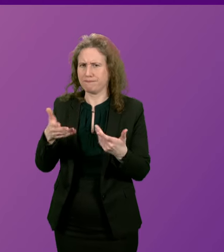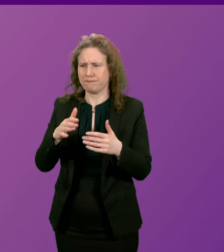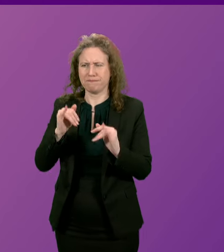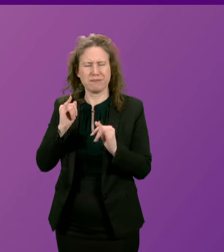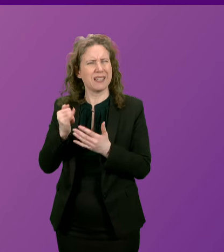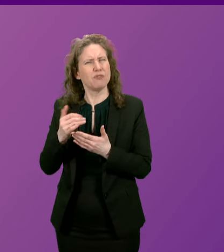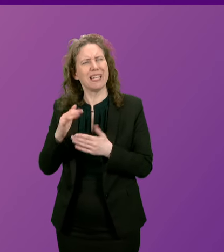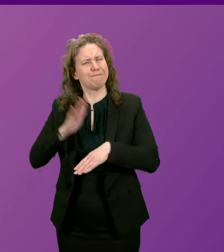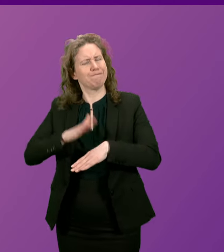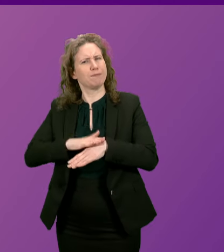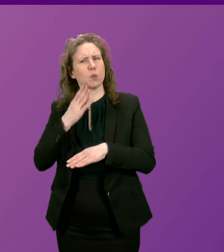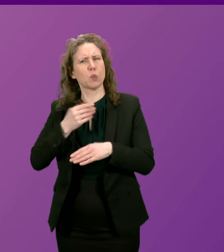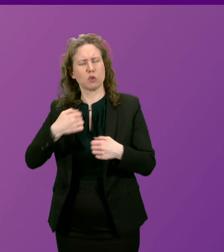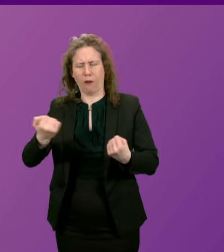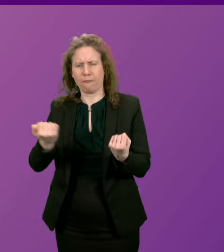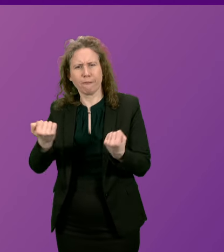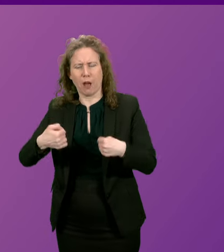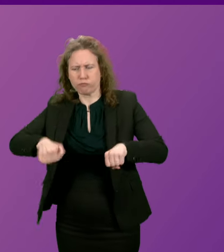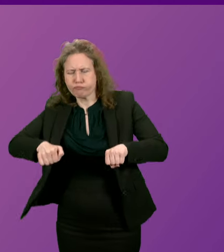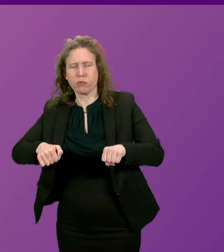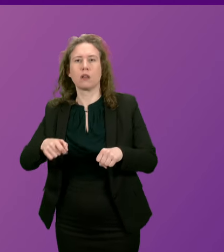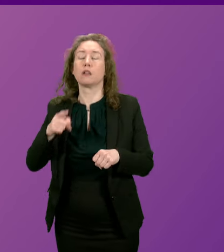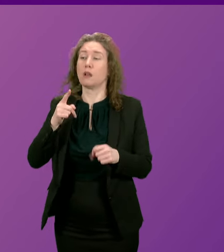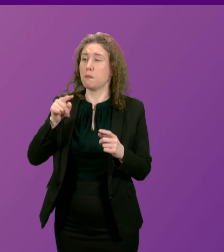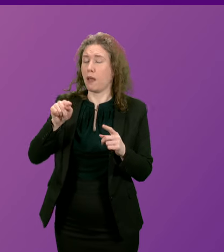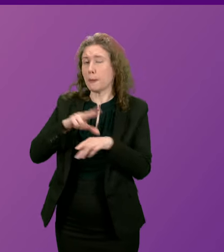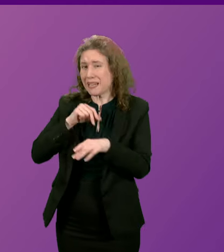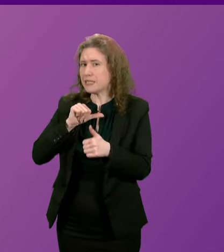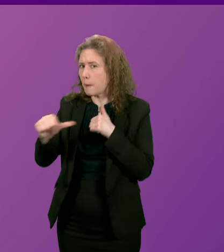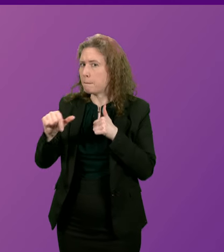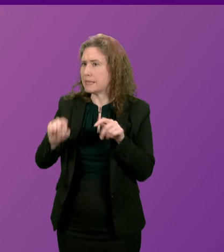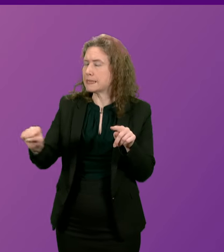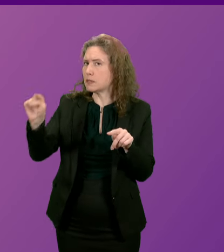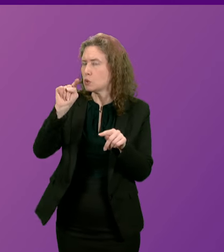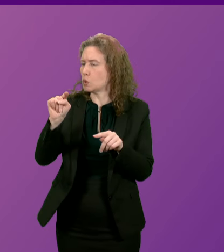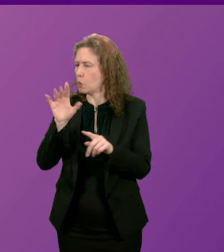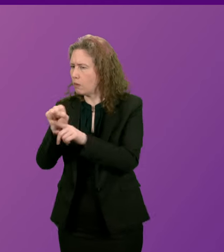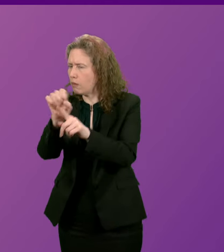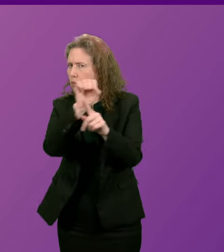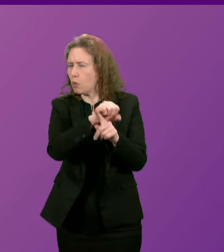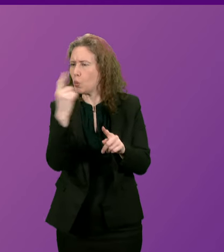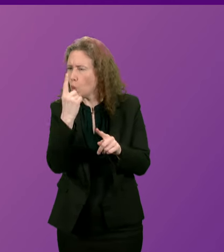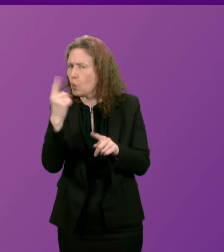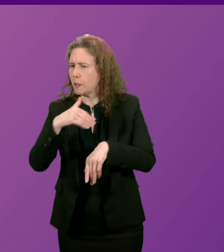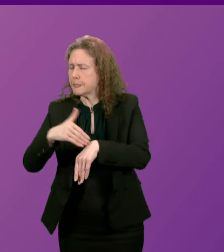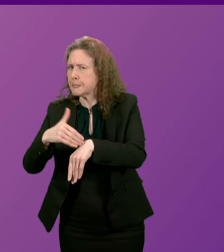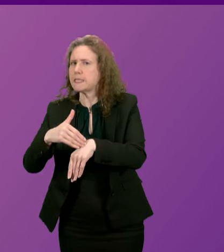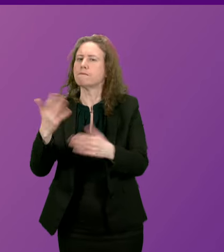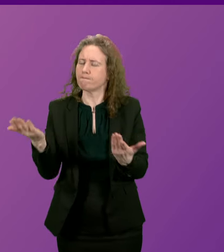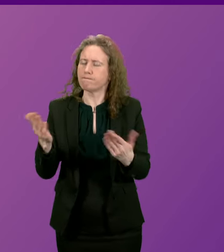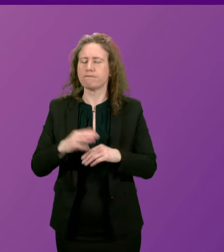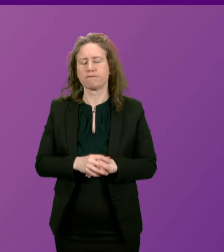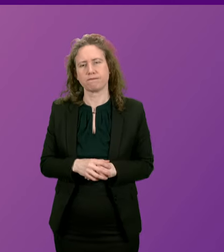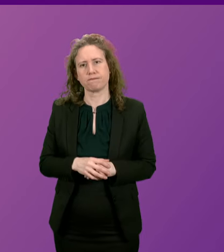teams are ideally placed to engage with members of the local community to identify where the misuse of such vehicles is causing